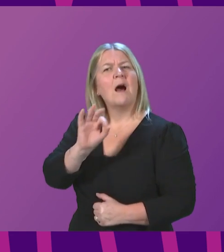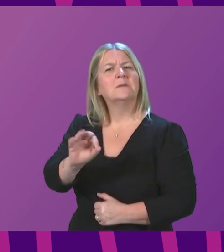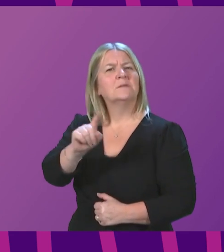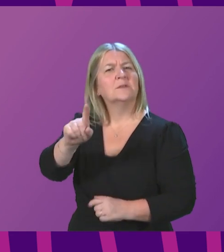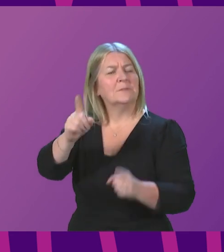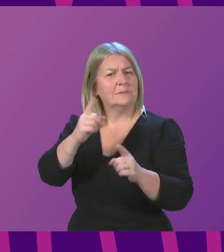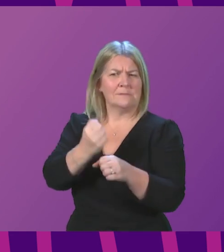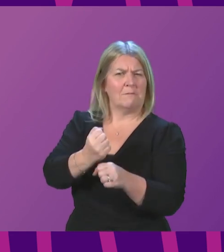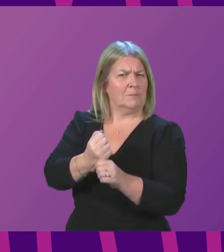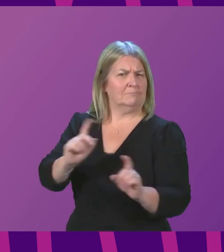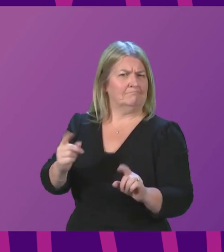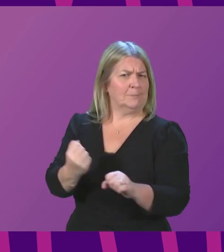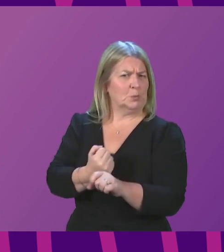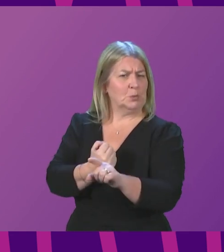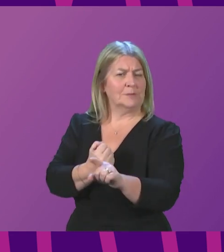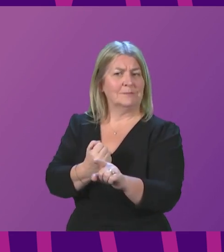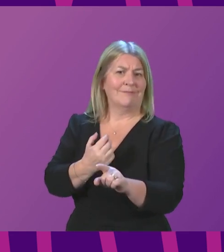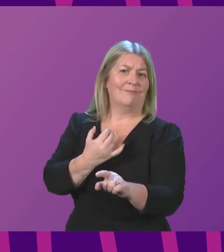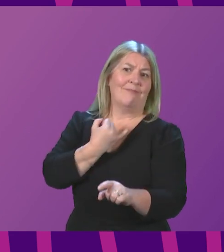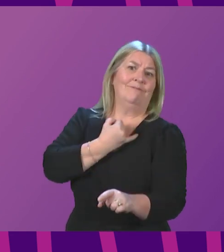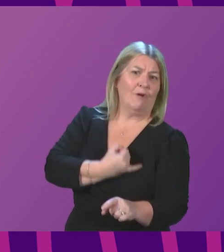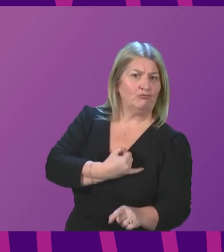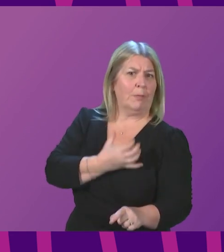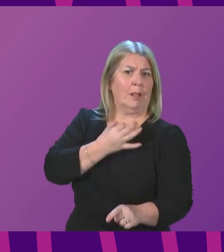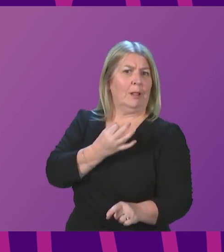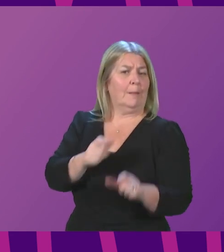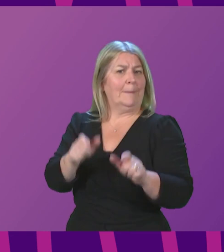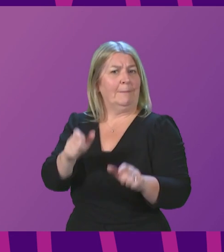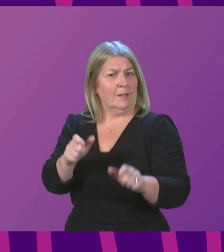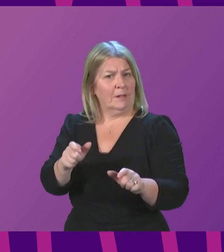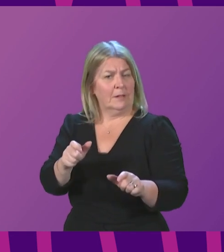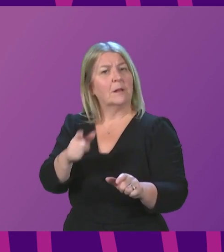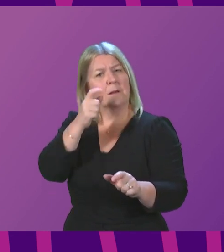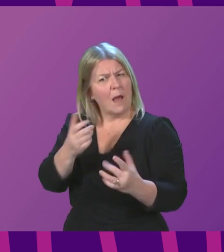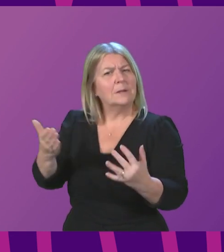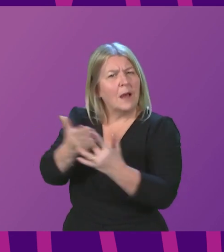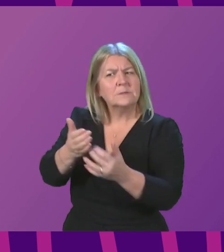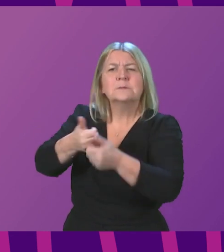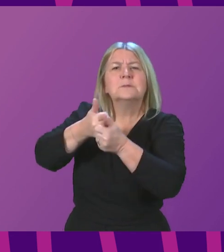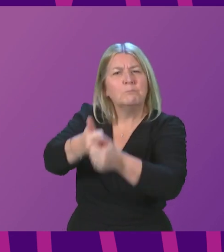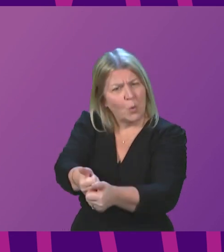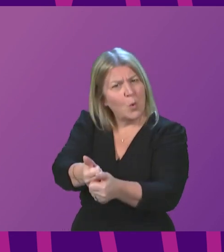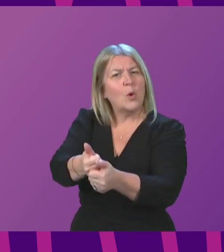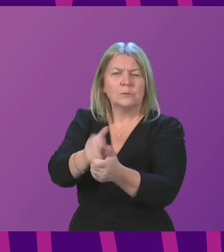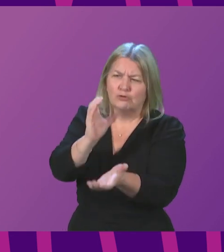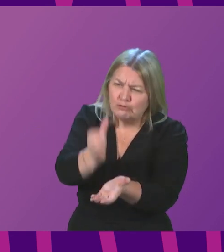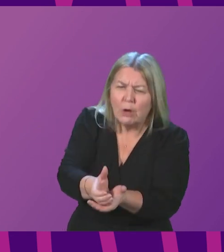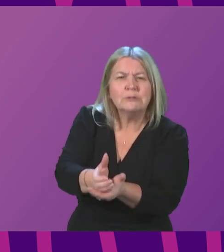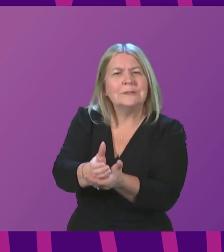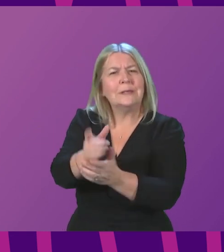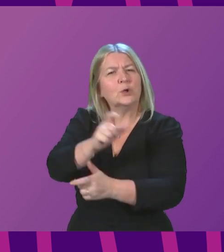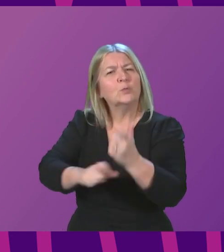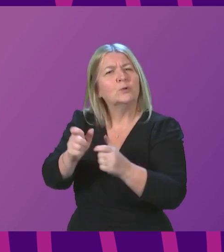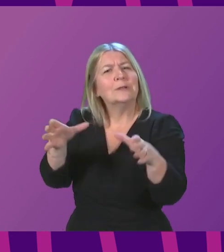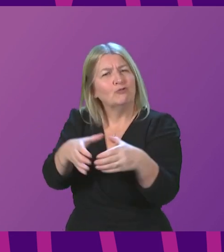government is taking to ensure that vulnerable individuals are able to access support from charities and community groups over the festive period despite